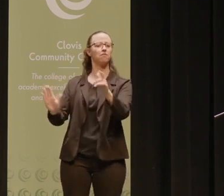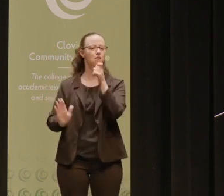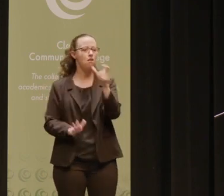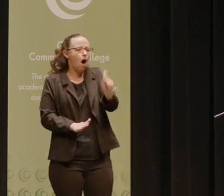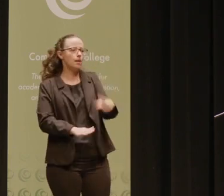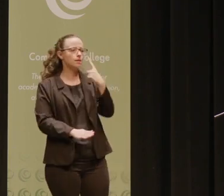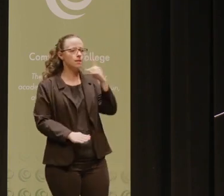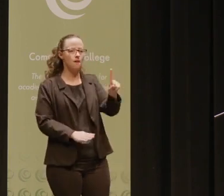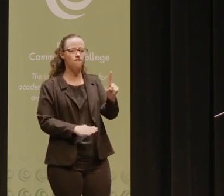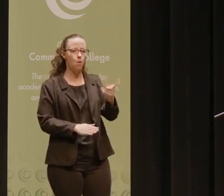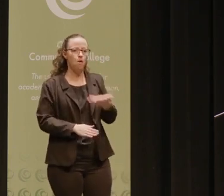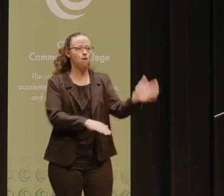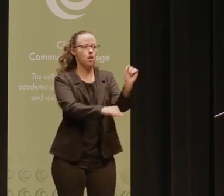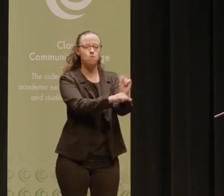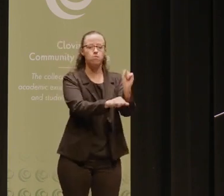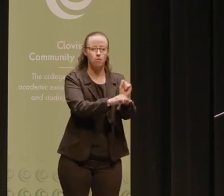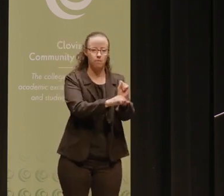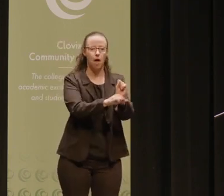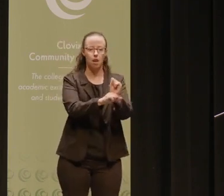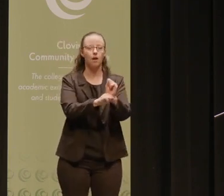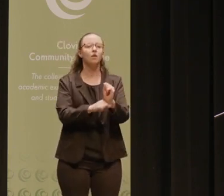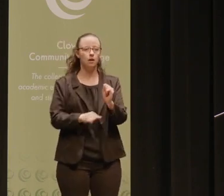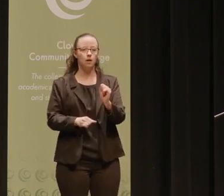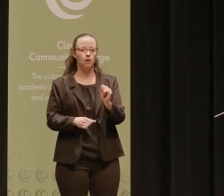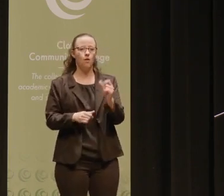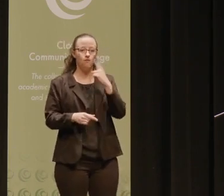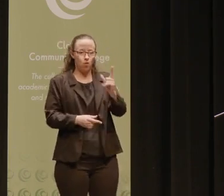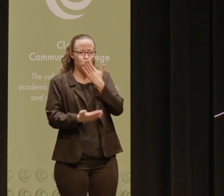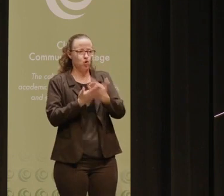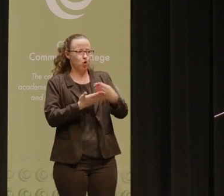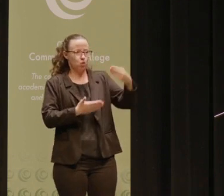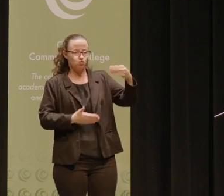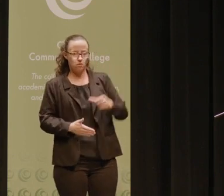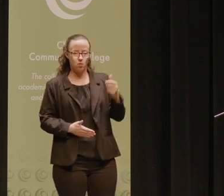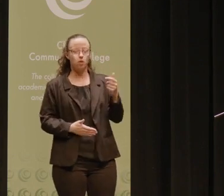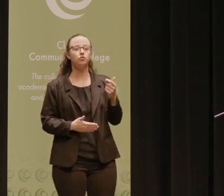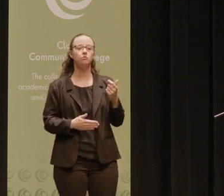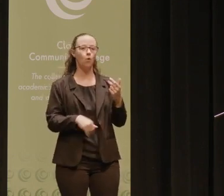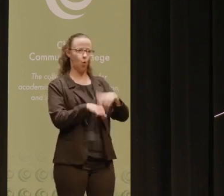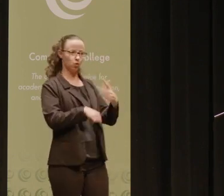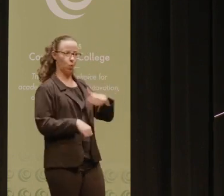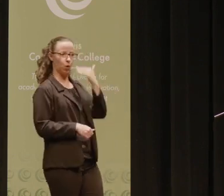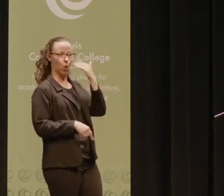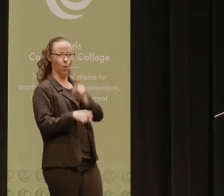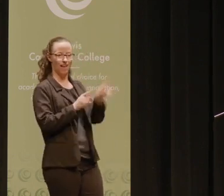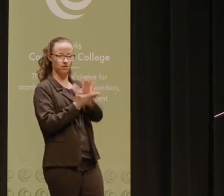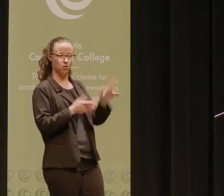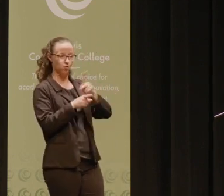necessary to gain meaningful employment and that pays a livable wage. And of course, we know, being higher education professionals,